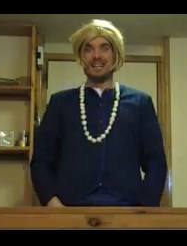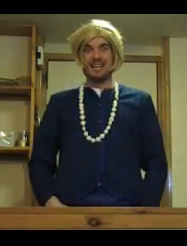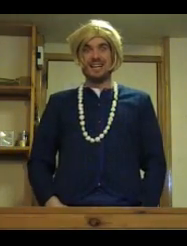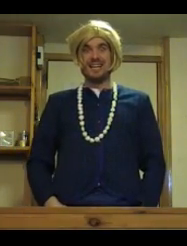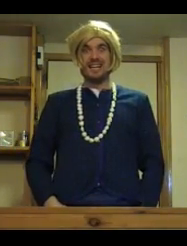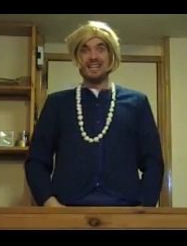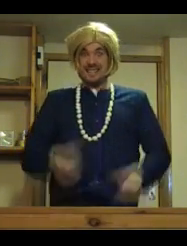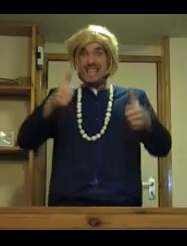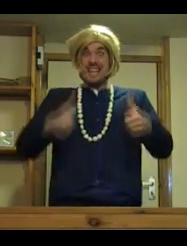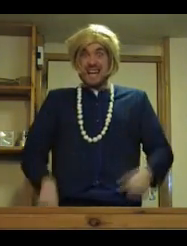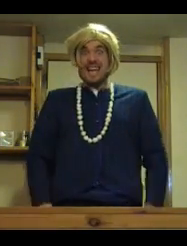Good isn't it?